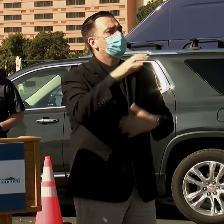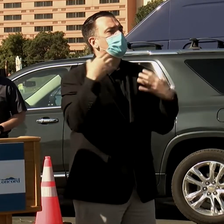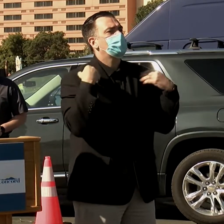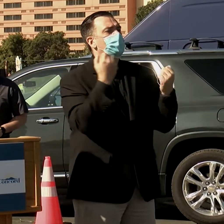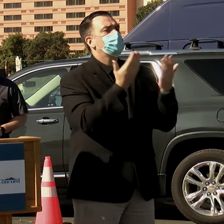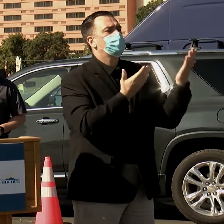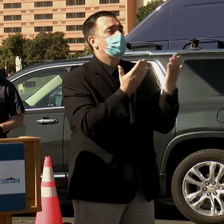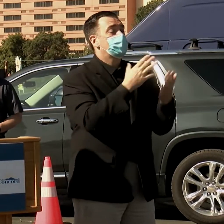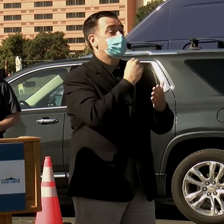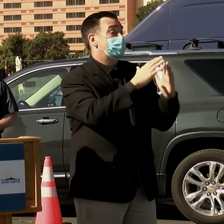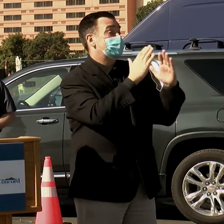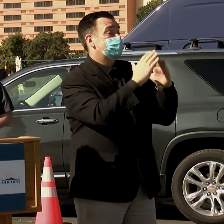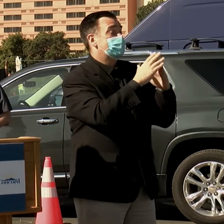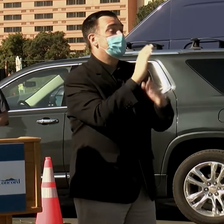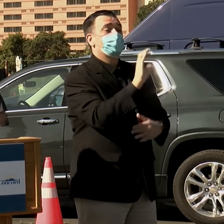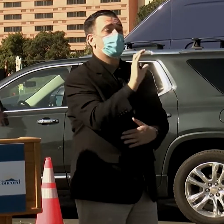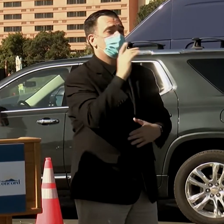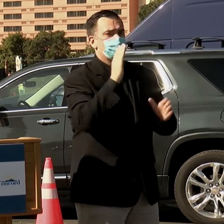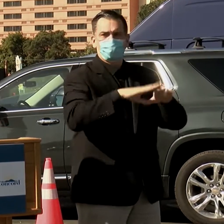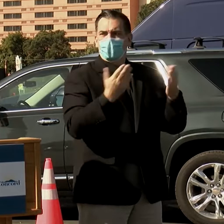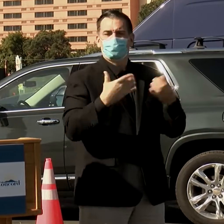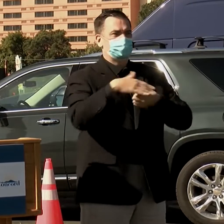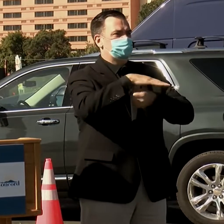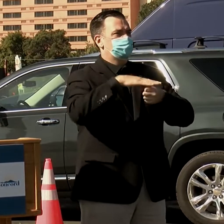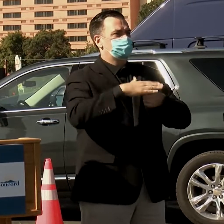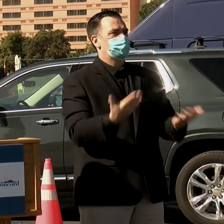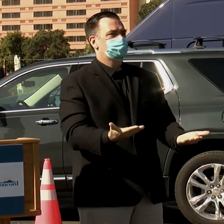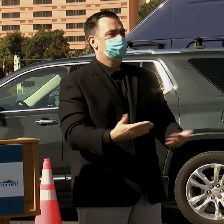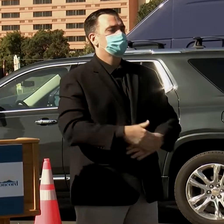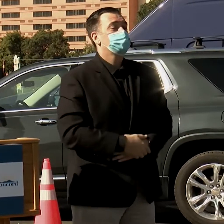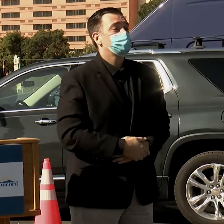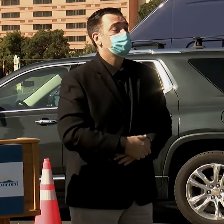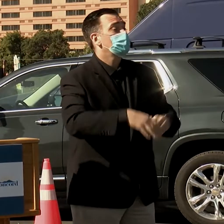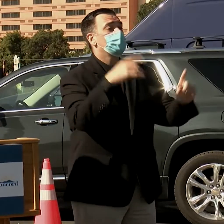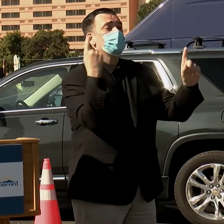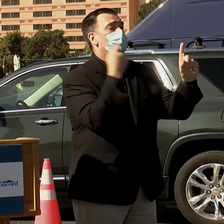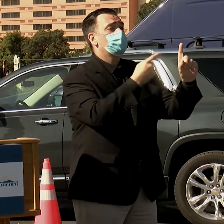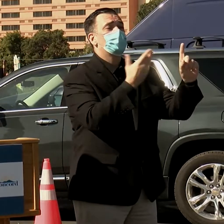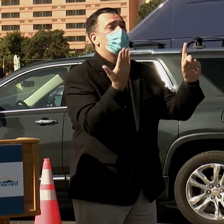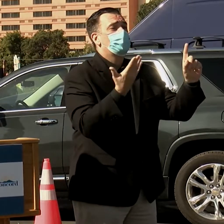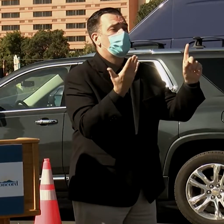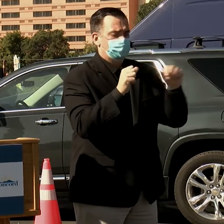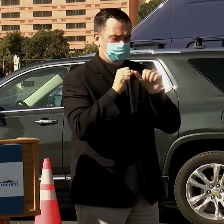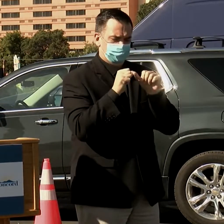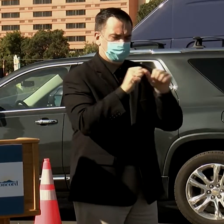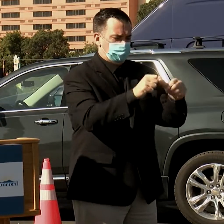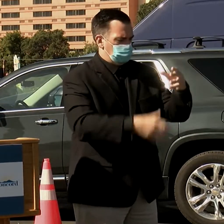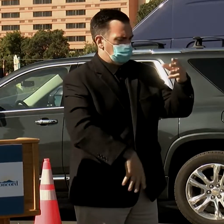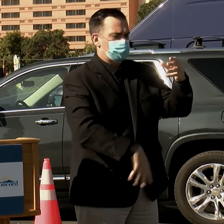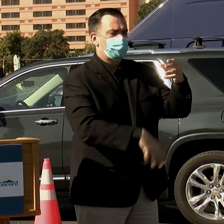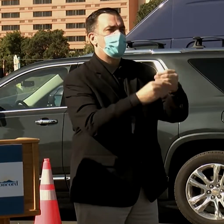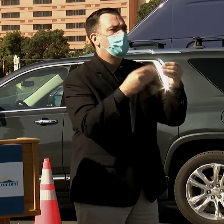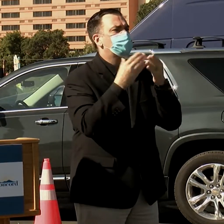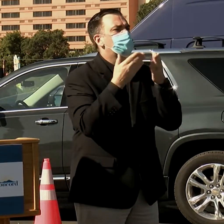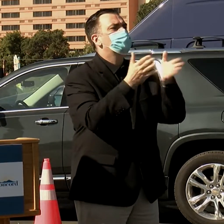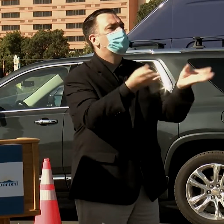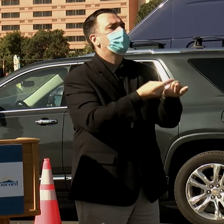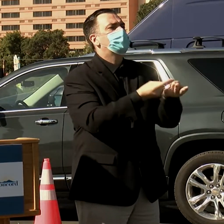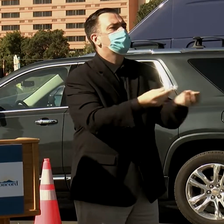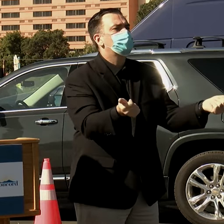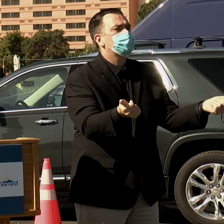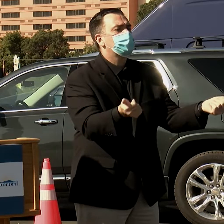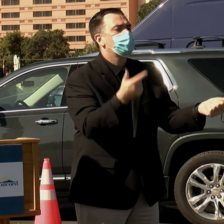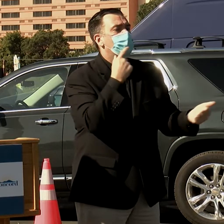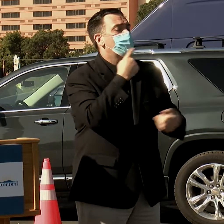and the City of Concord to open this vaccination site. The goal of this site is to continue to add to the broader solution for vaccine